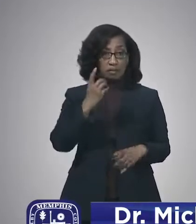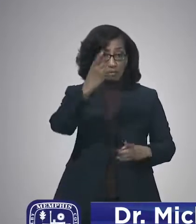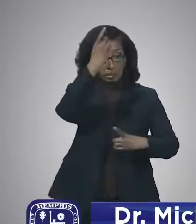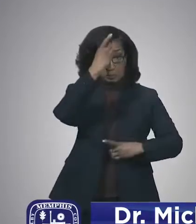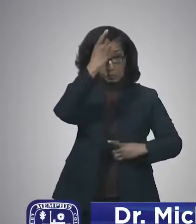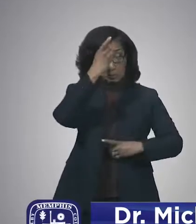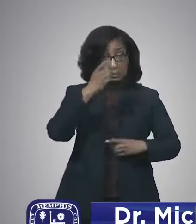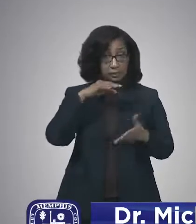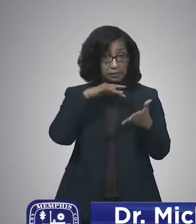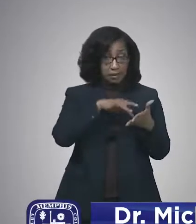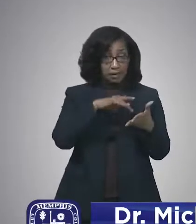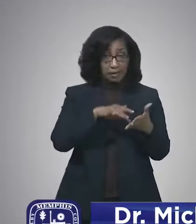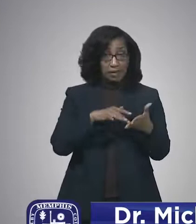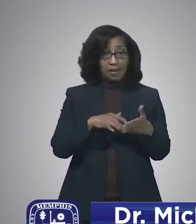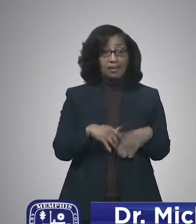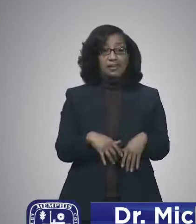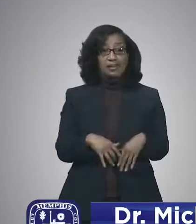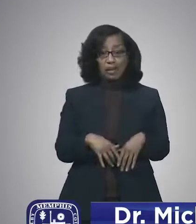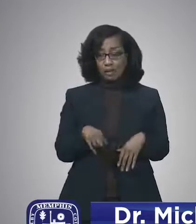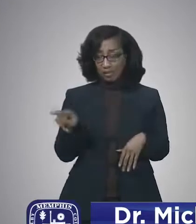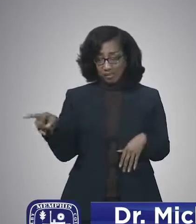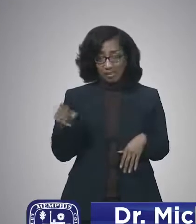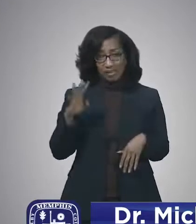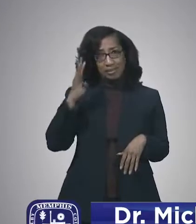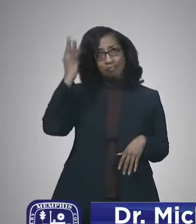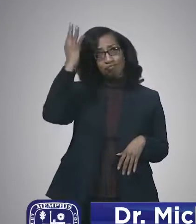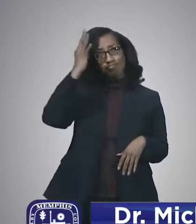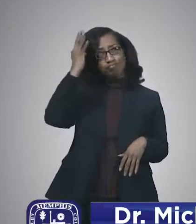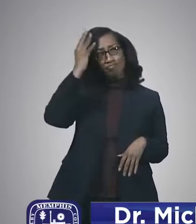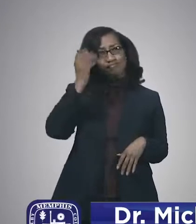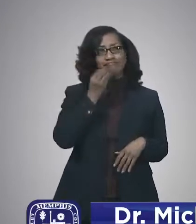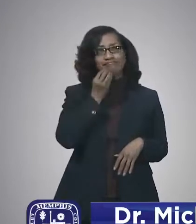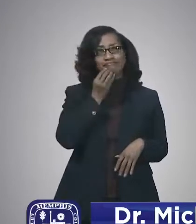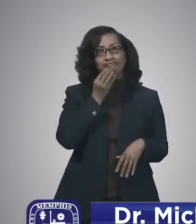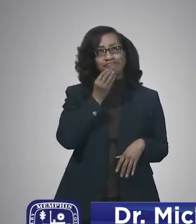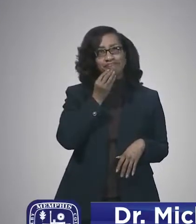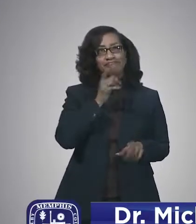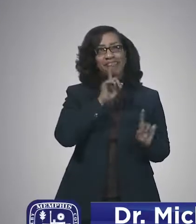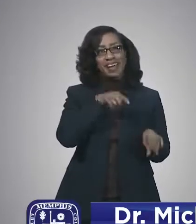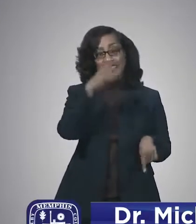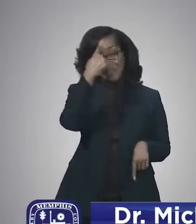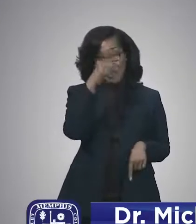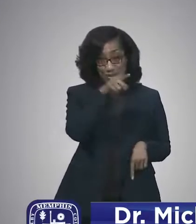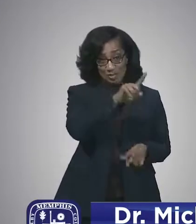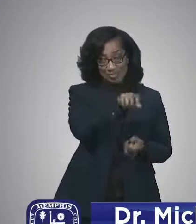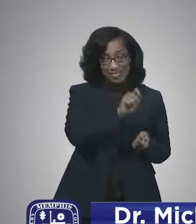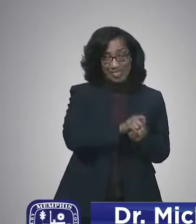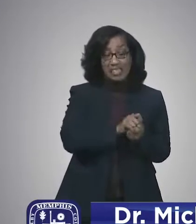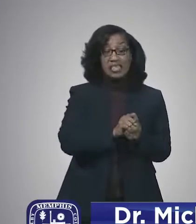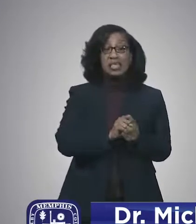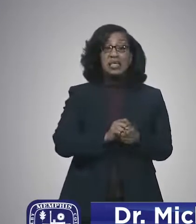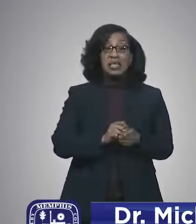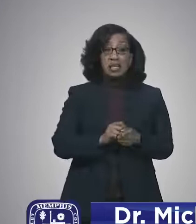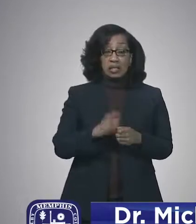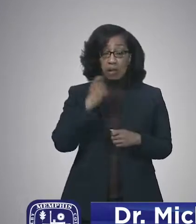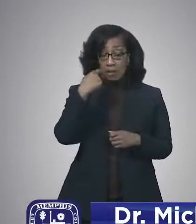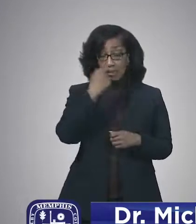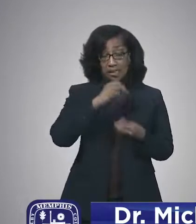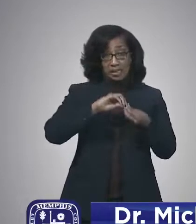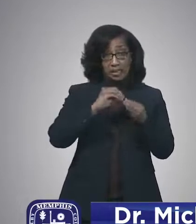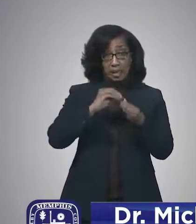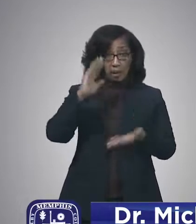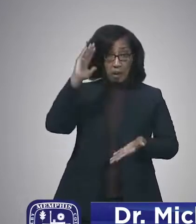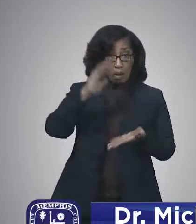she got this answer ready, especially for you. So, testing volume actually did go down over the Thanksgiving